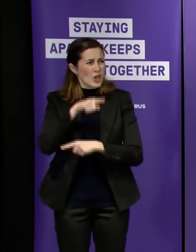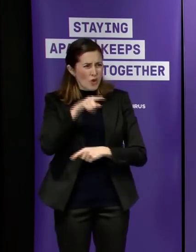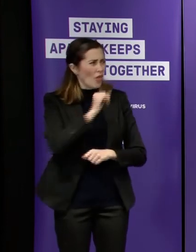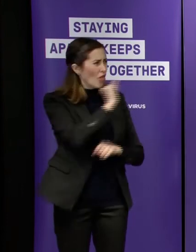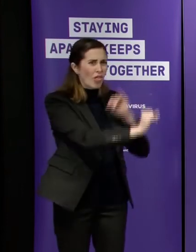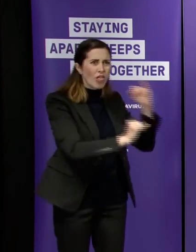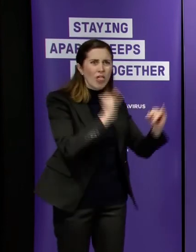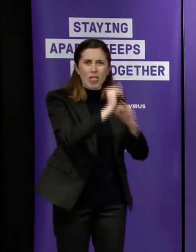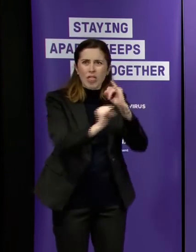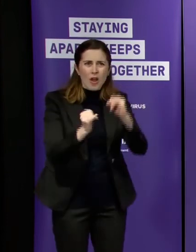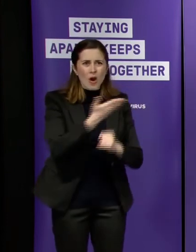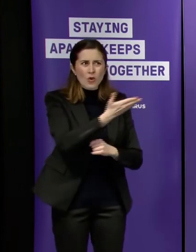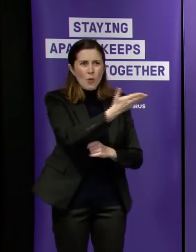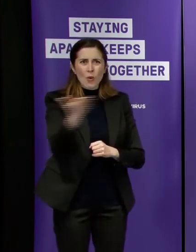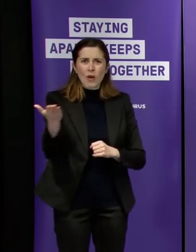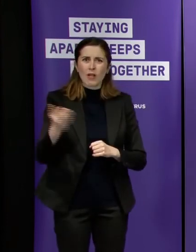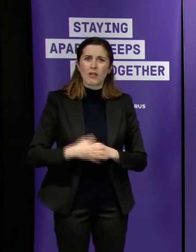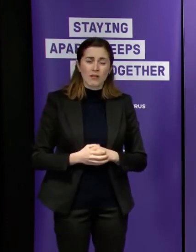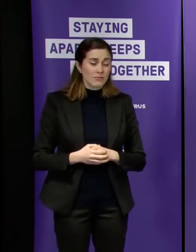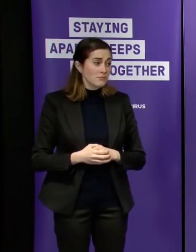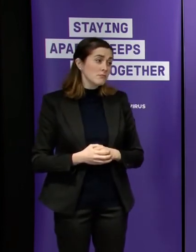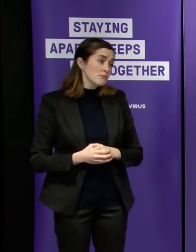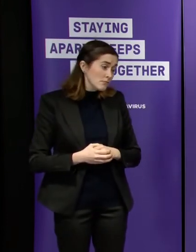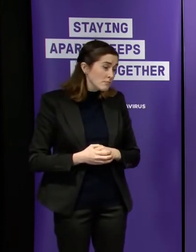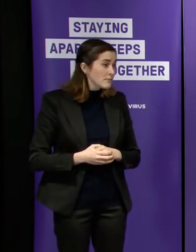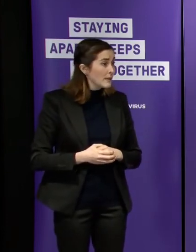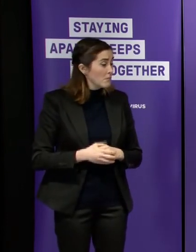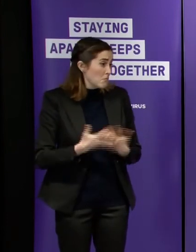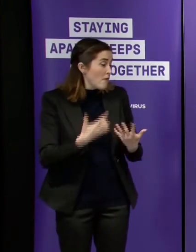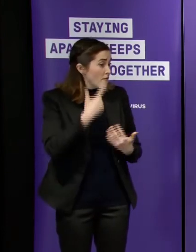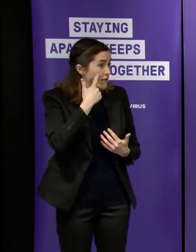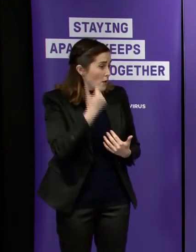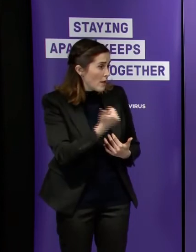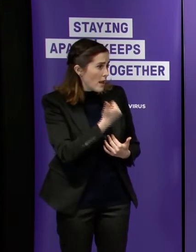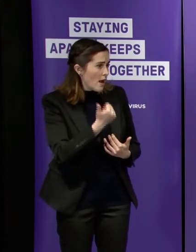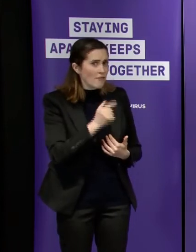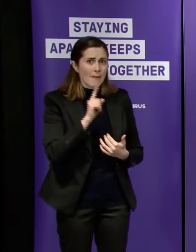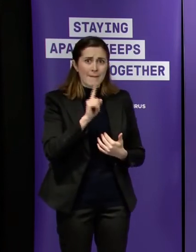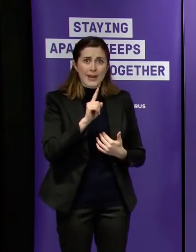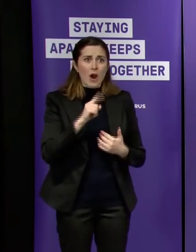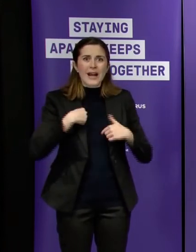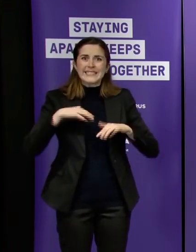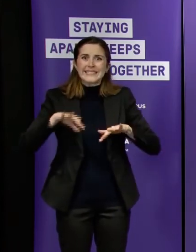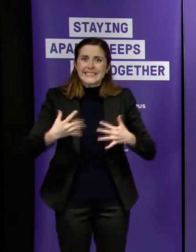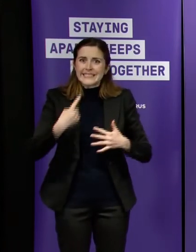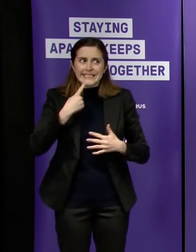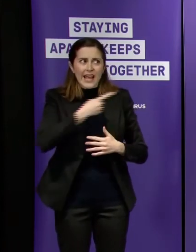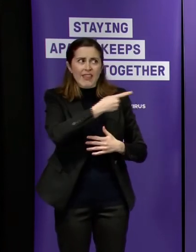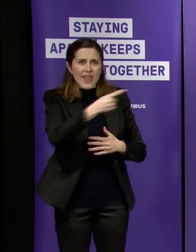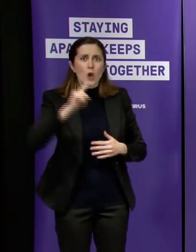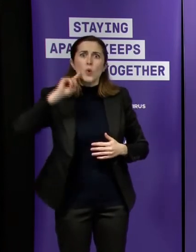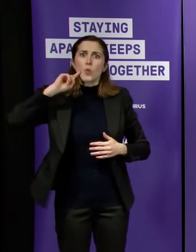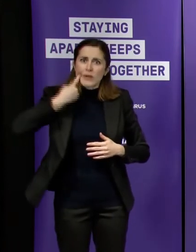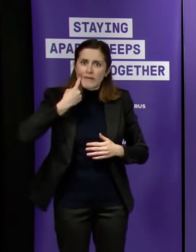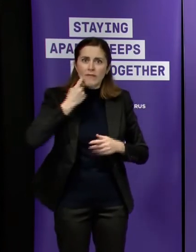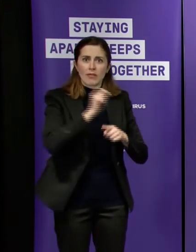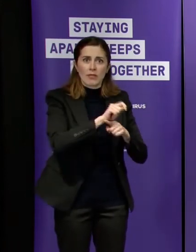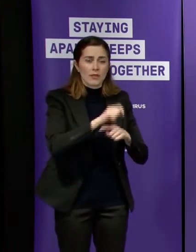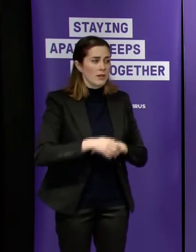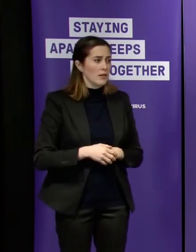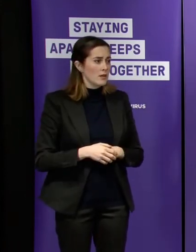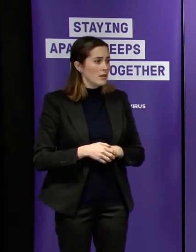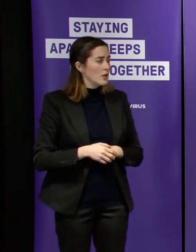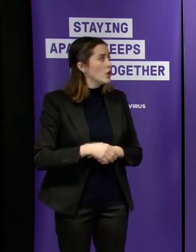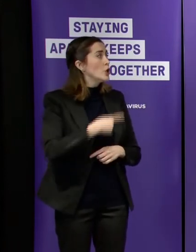be a fair point if we had said that it was our view that every single one of those people were doing the wrong thing did you acknowledge that it was a